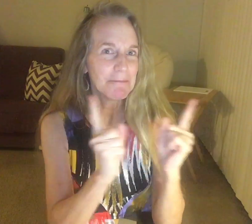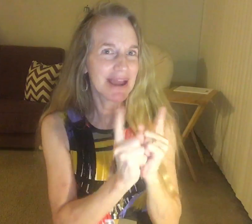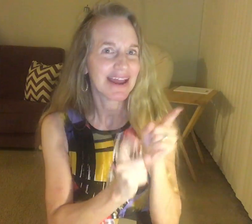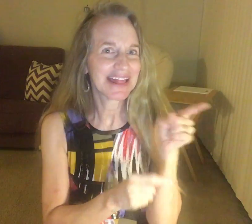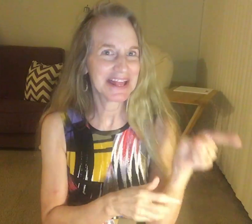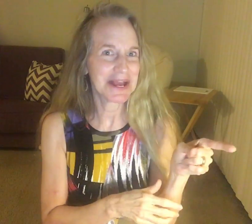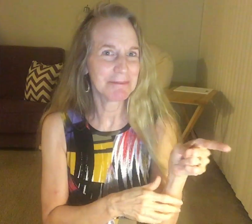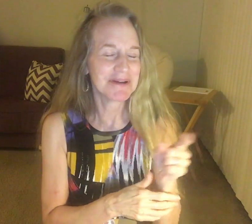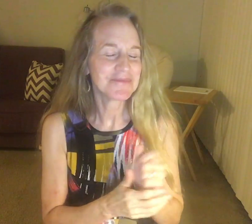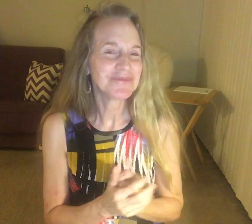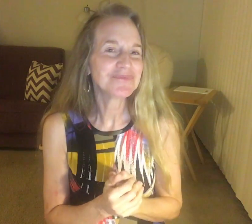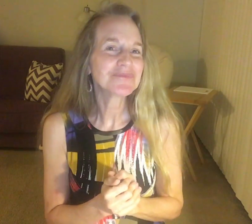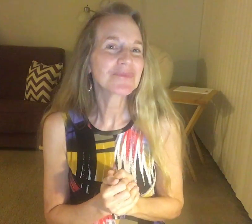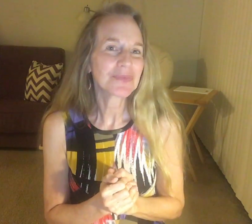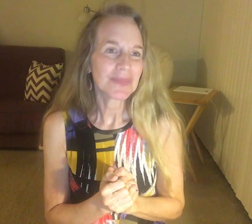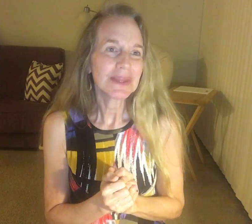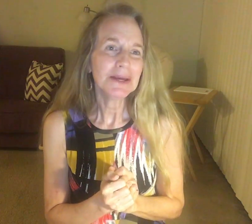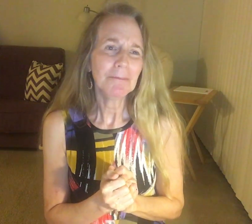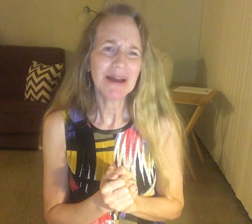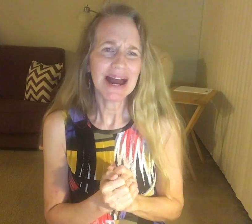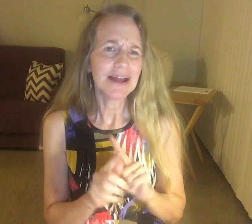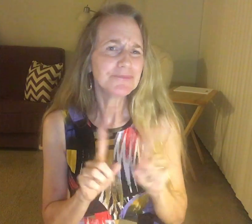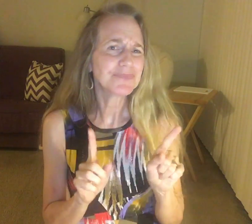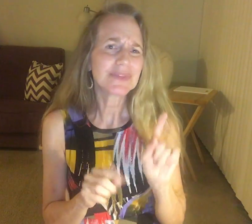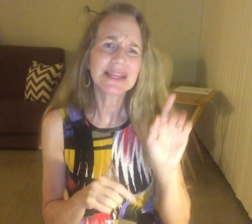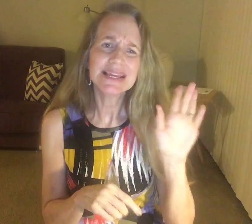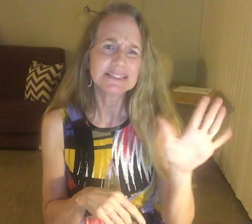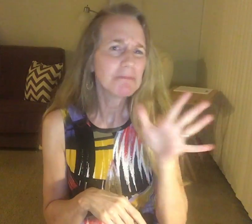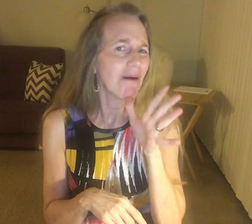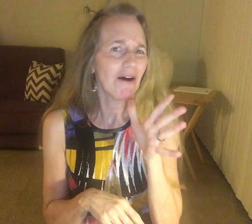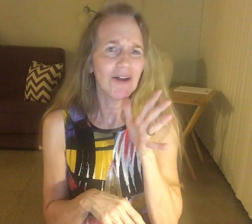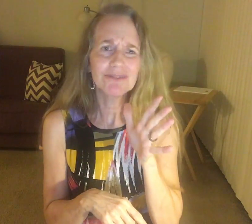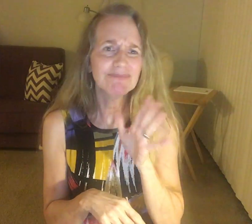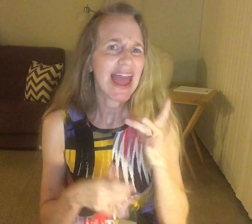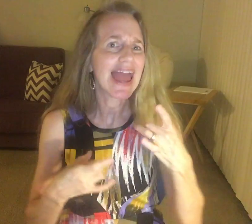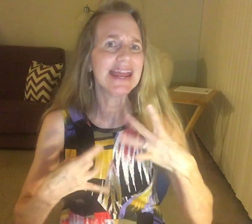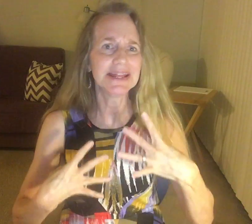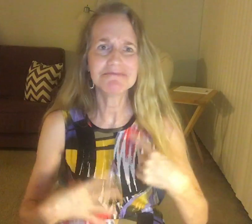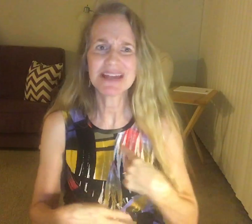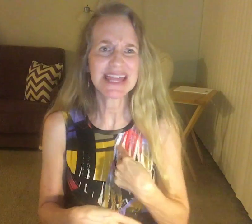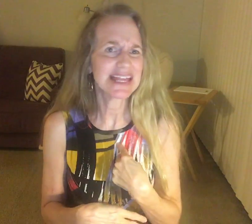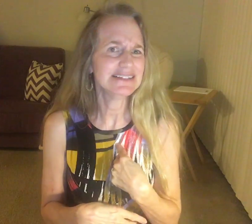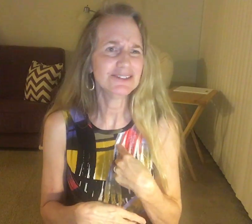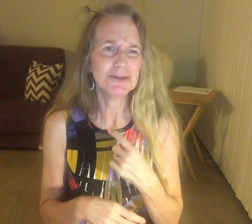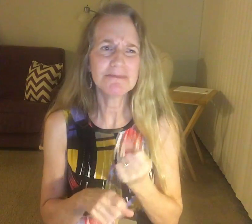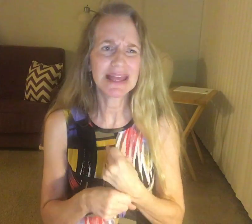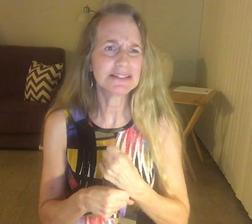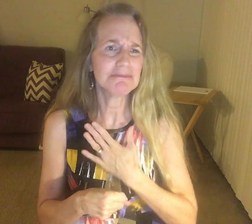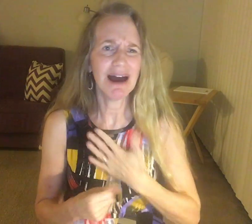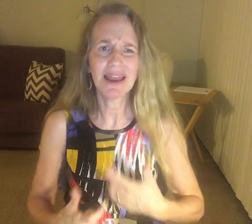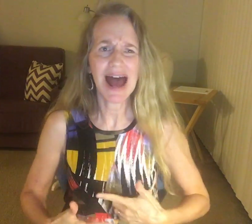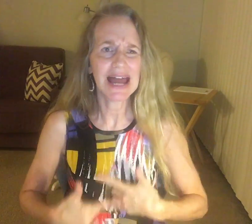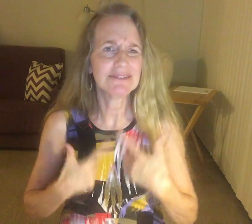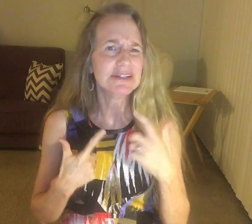met him. But he's more than hating me. She makes my life